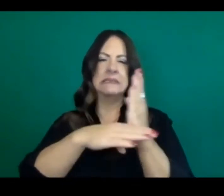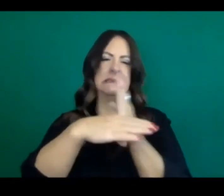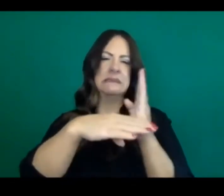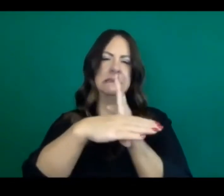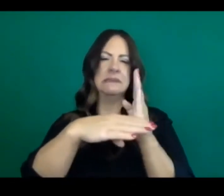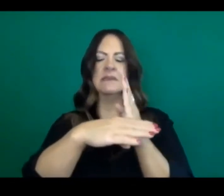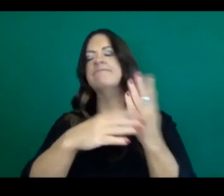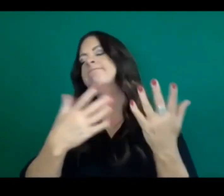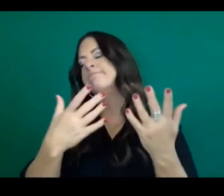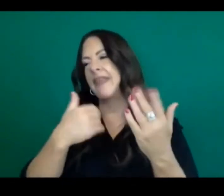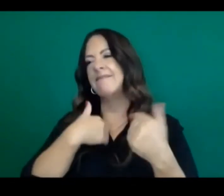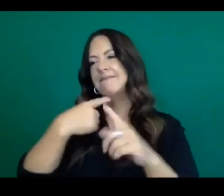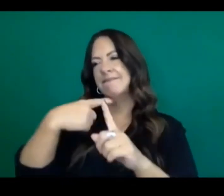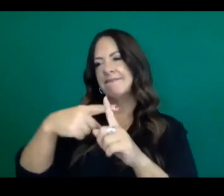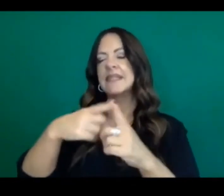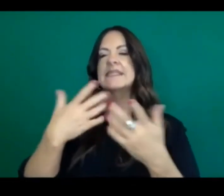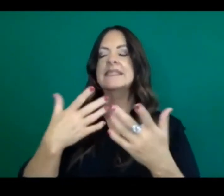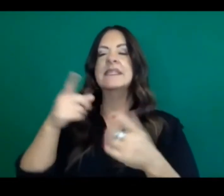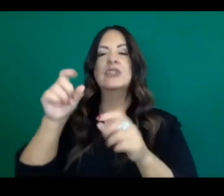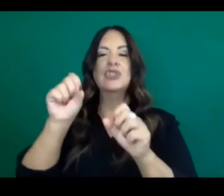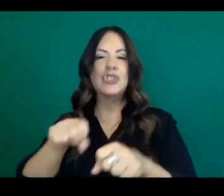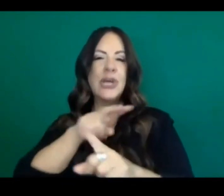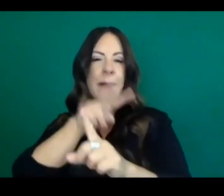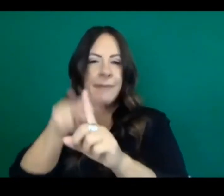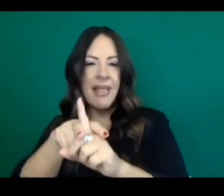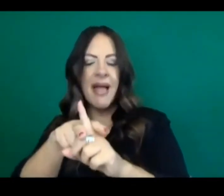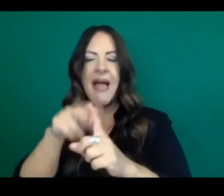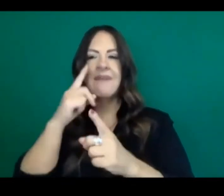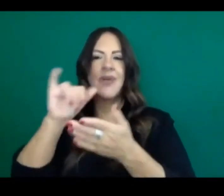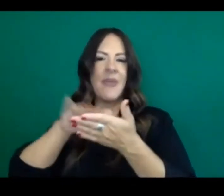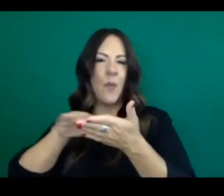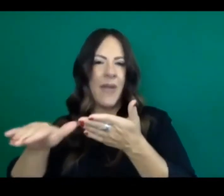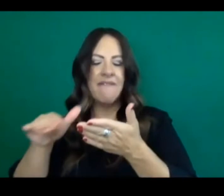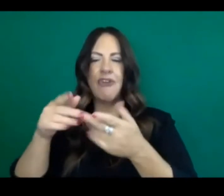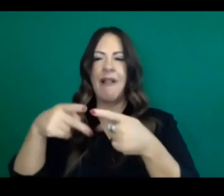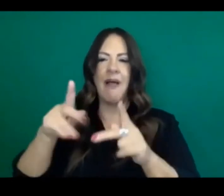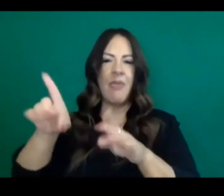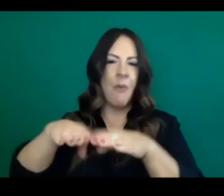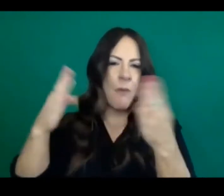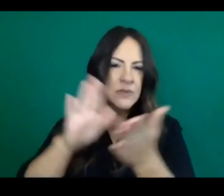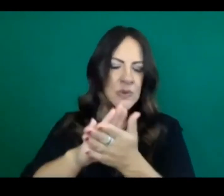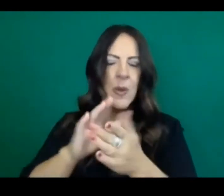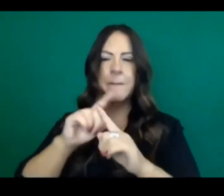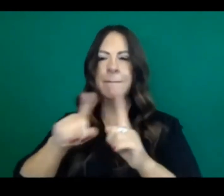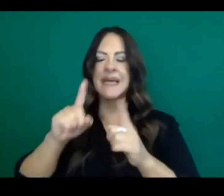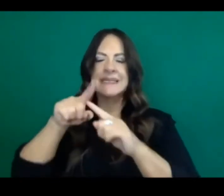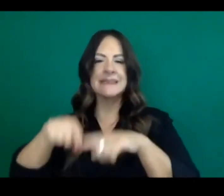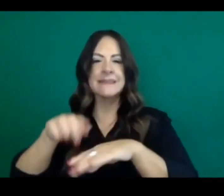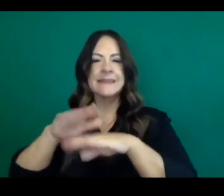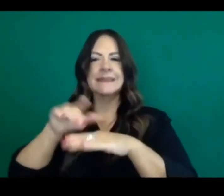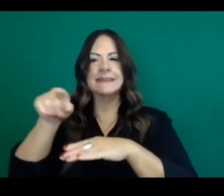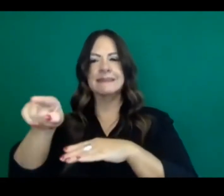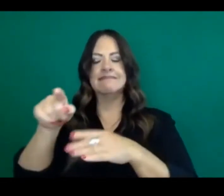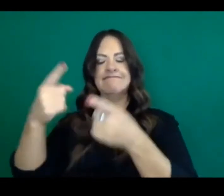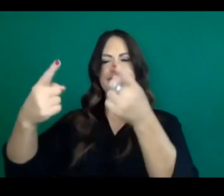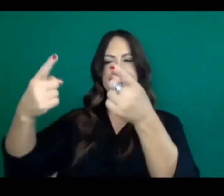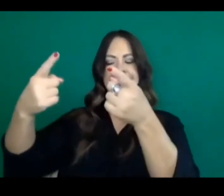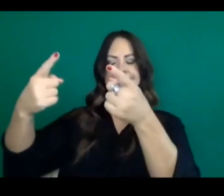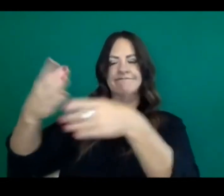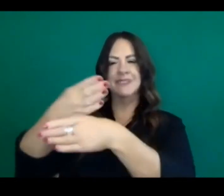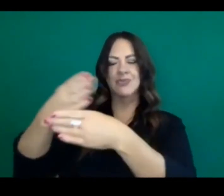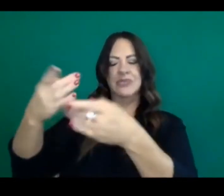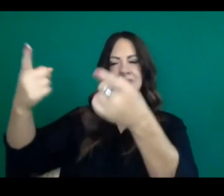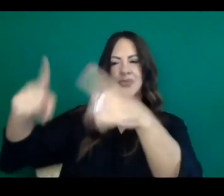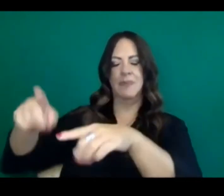apply if it is the agreement among the public health team in a county, the district leadership, schools